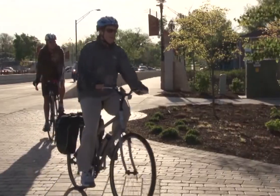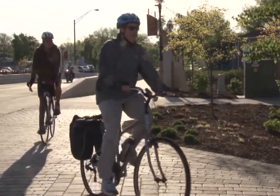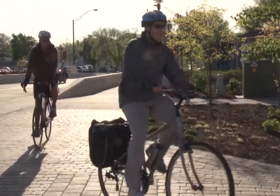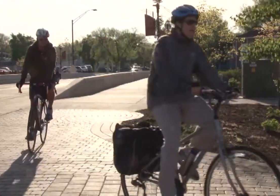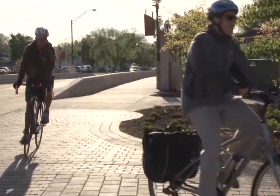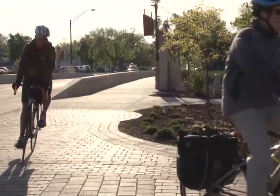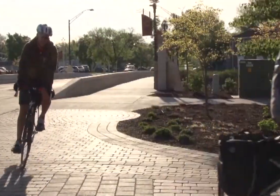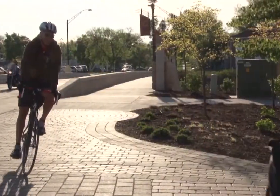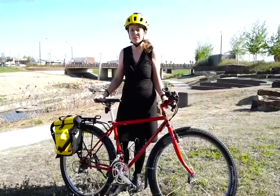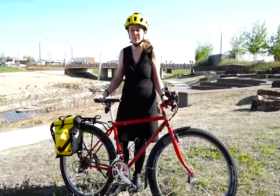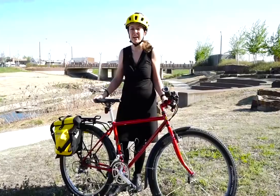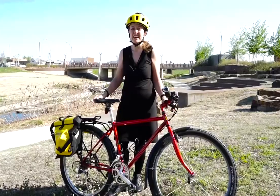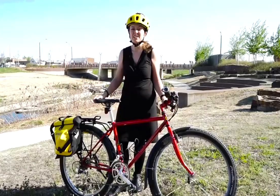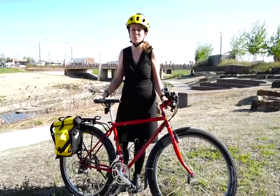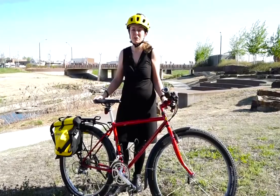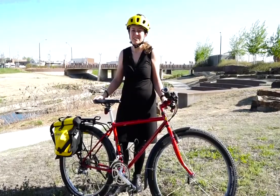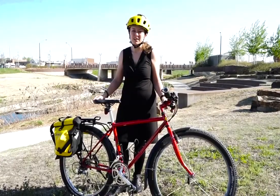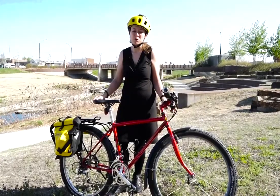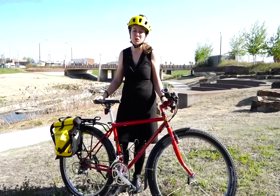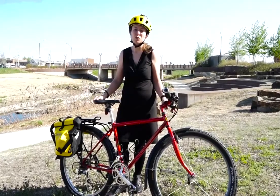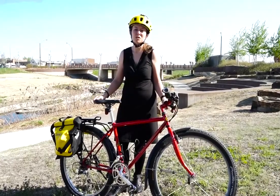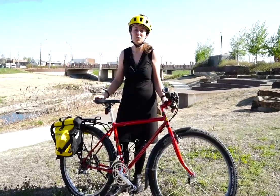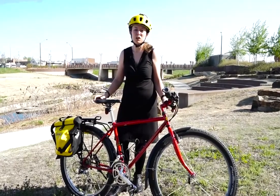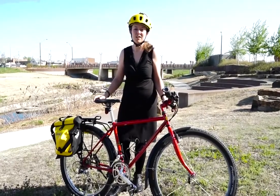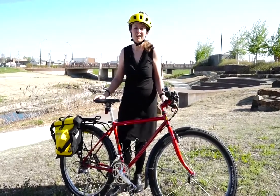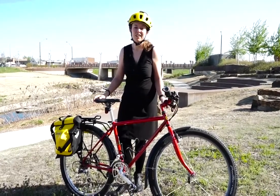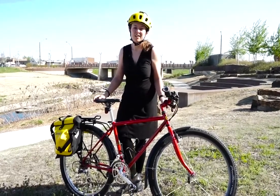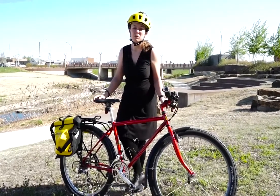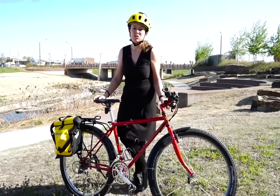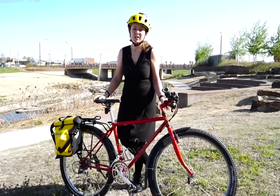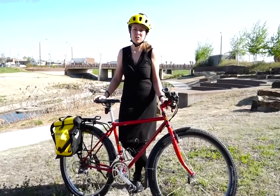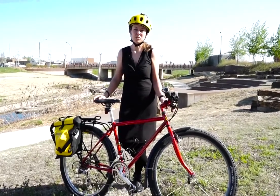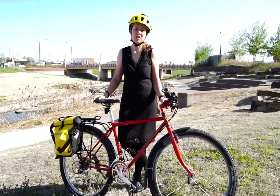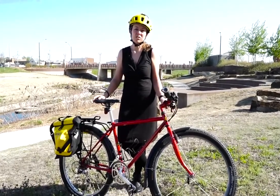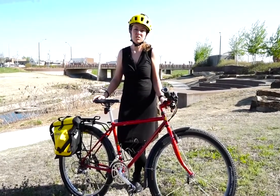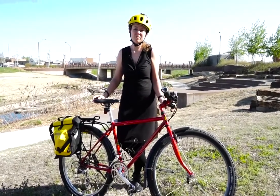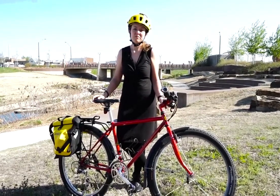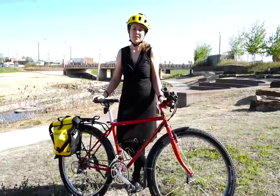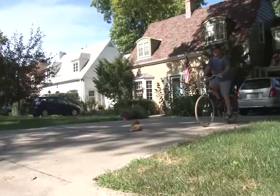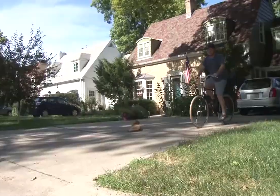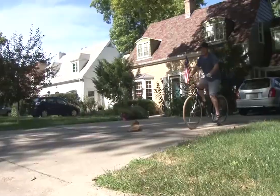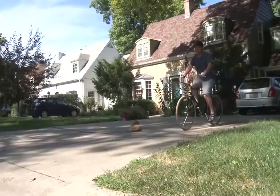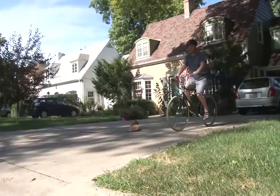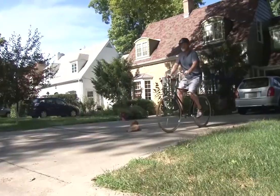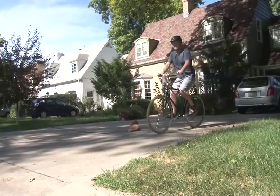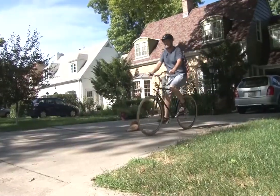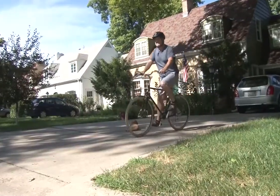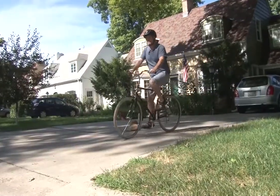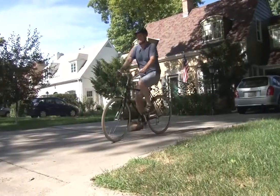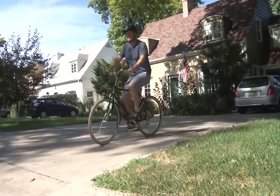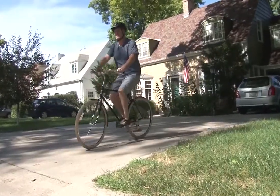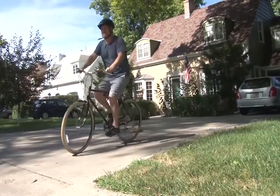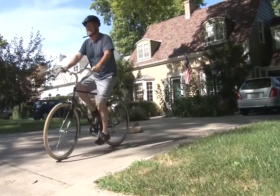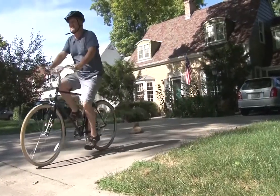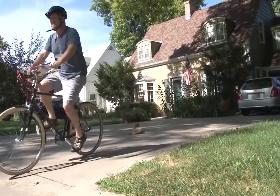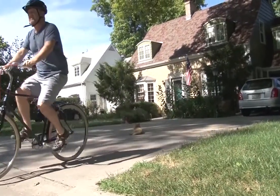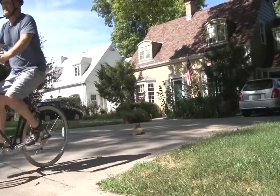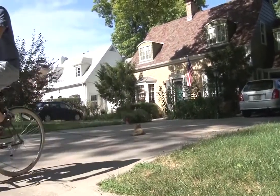if I ride my bike. And that adds up big time over the course of the year. As much as $800. Another good reason to ride your bike is for exercise.